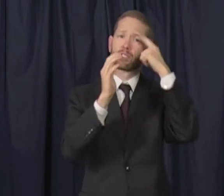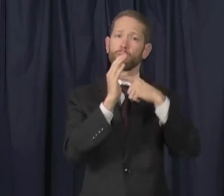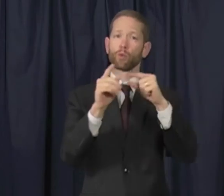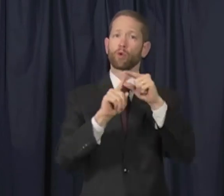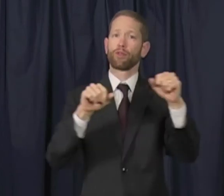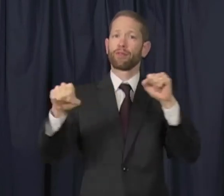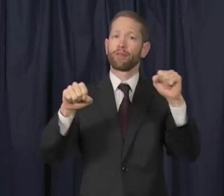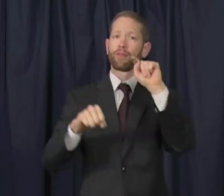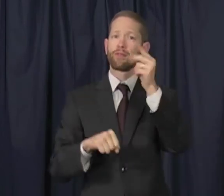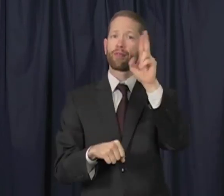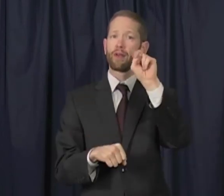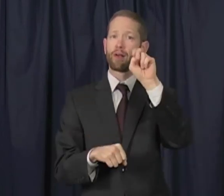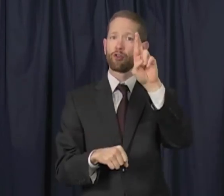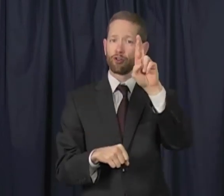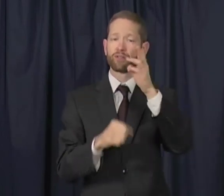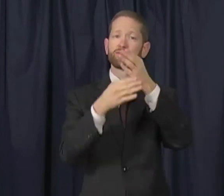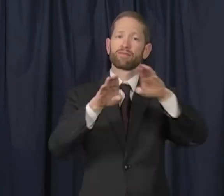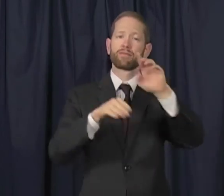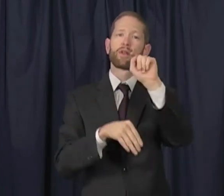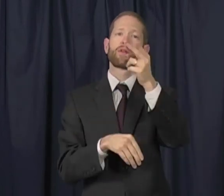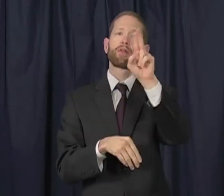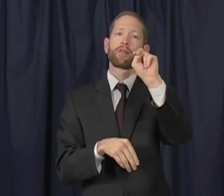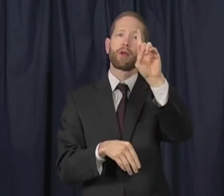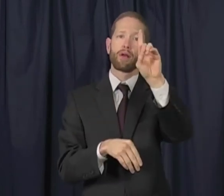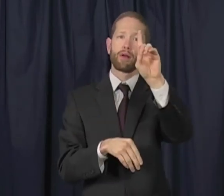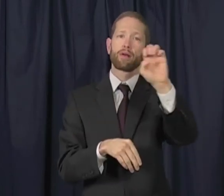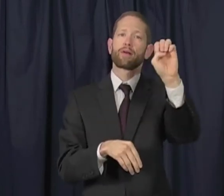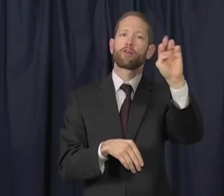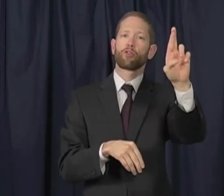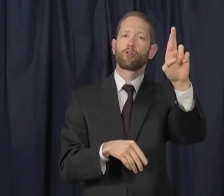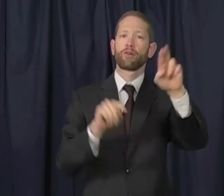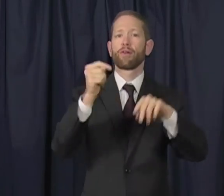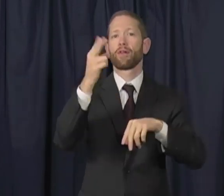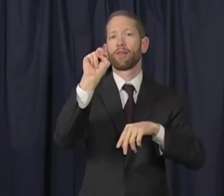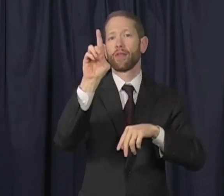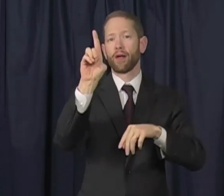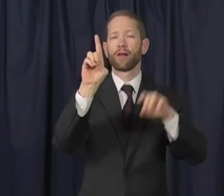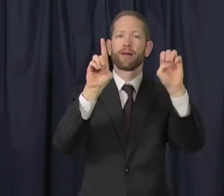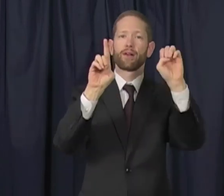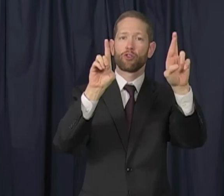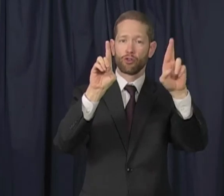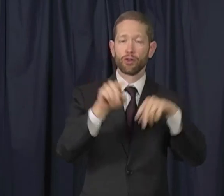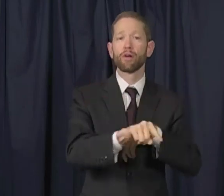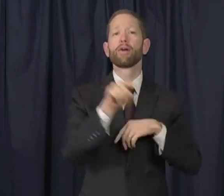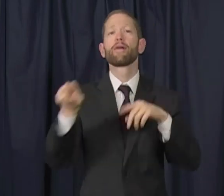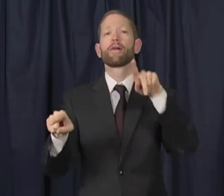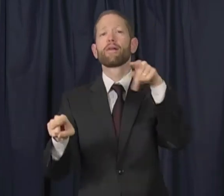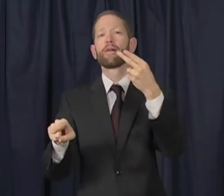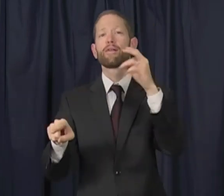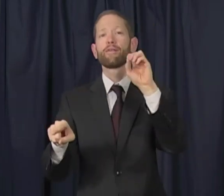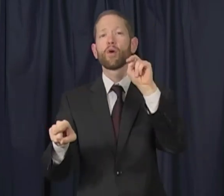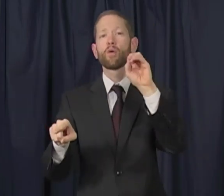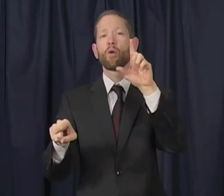structure. So for example, thunder is broken down into thund-er, to come up with thunder.